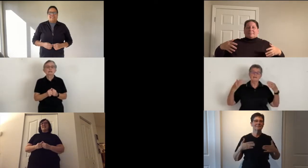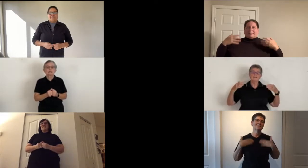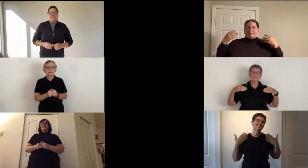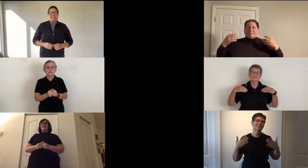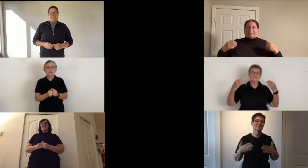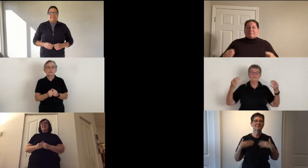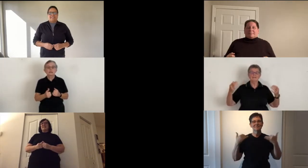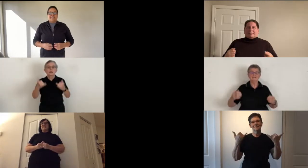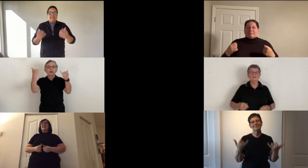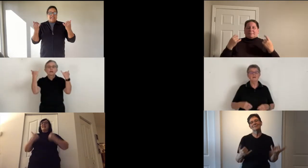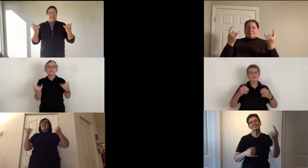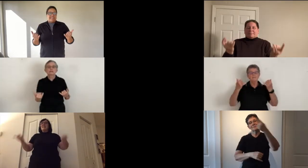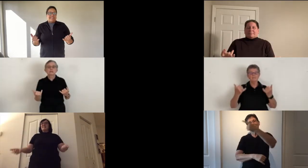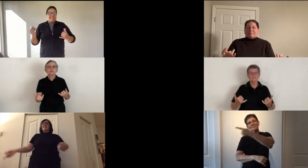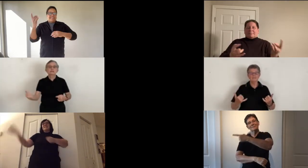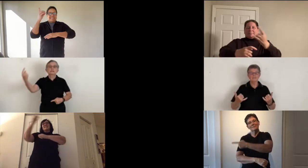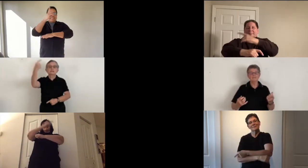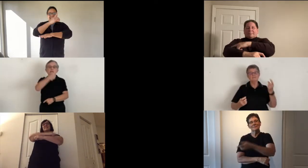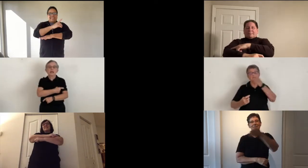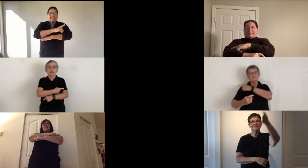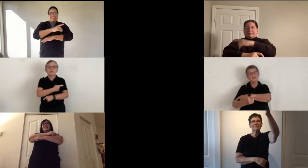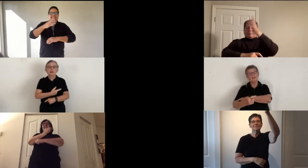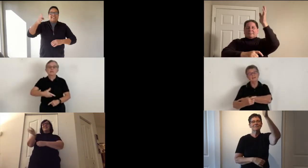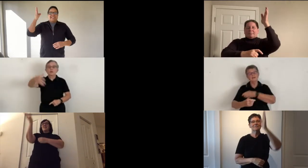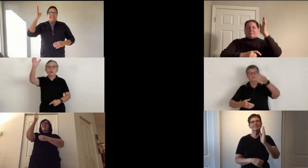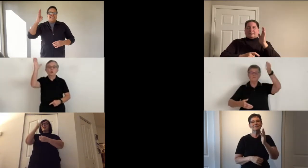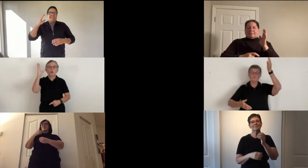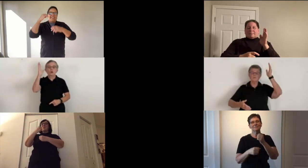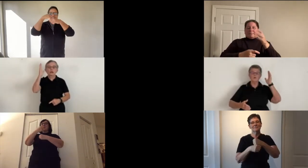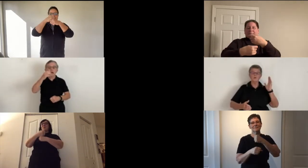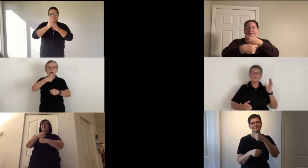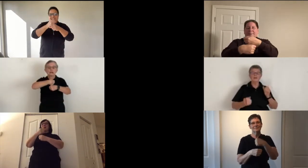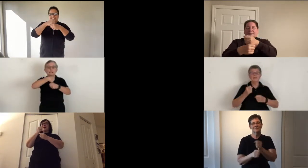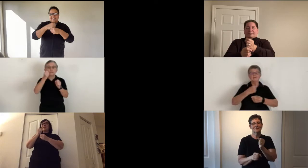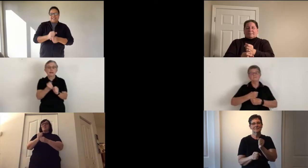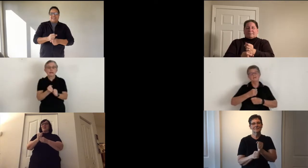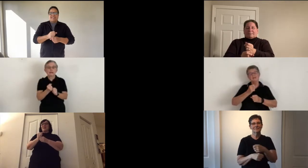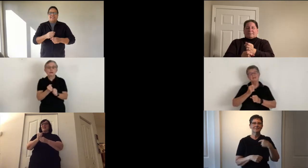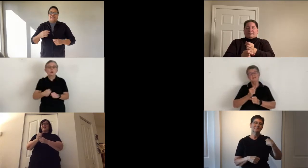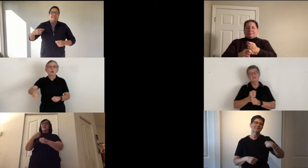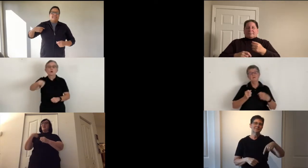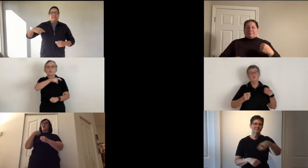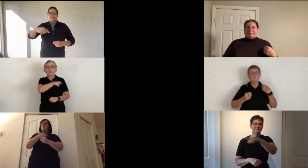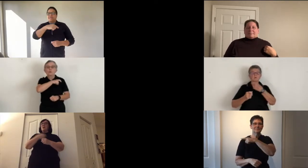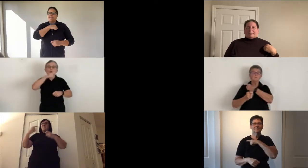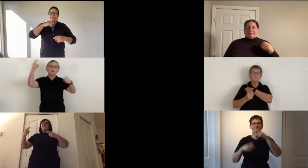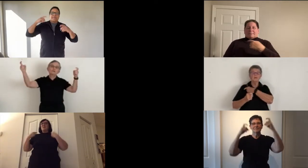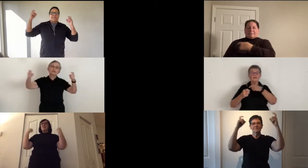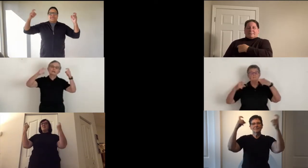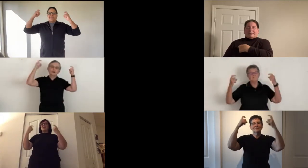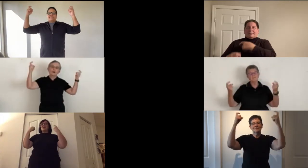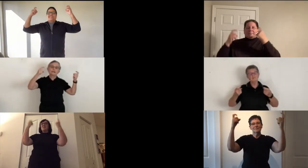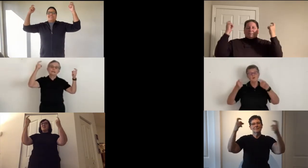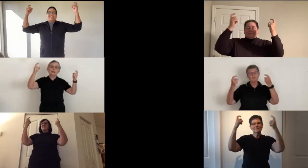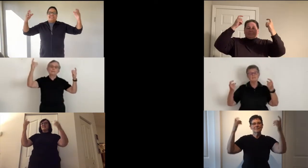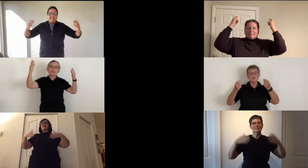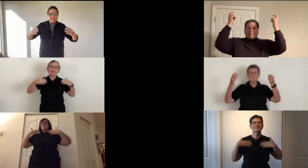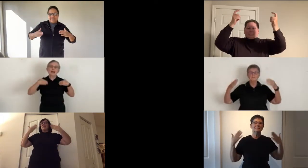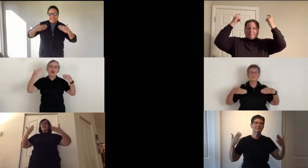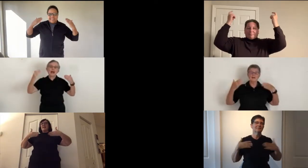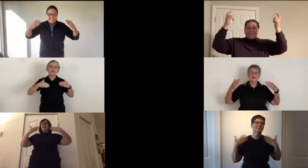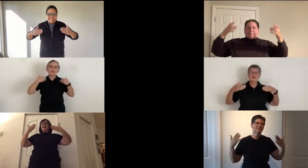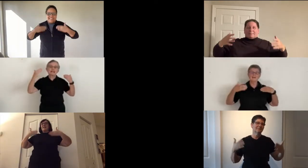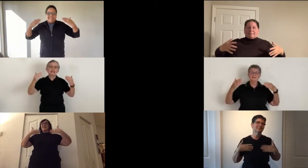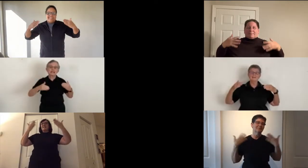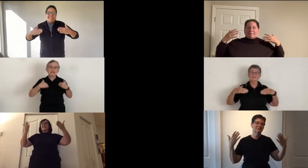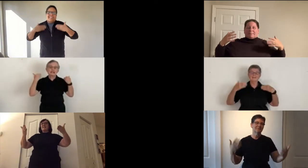in it. This is the day that the Lord has made, we will rejoice and be